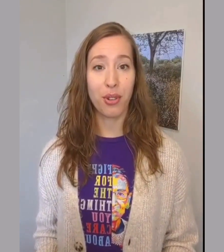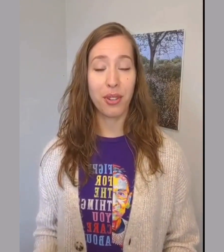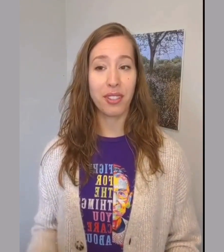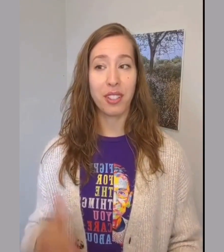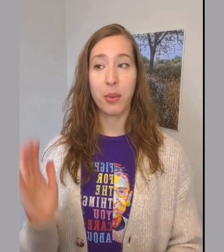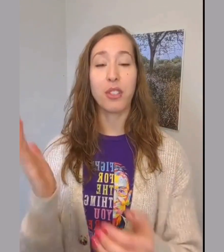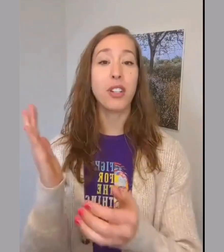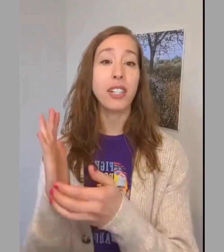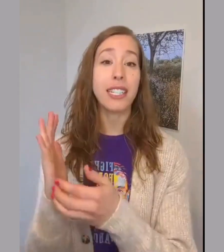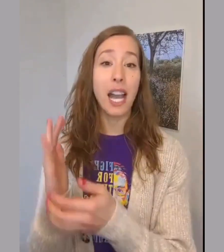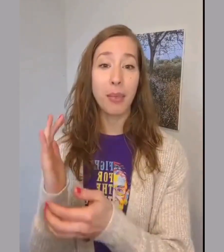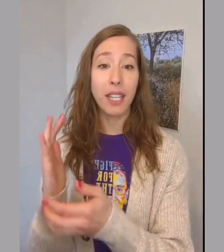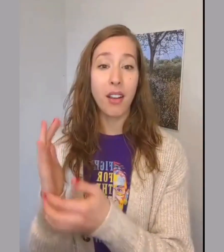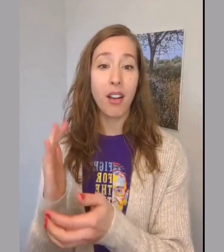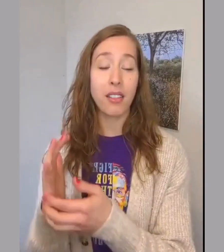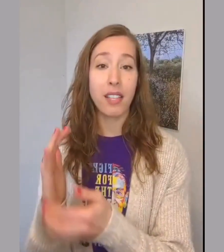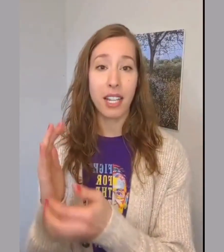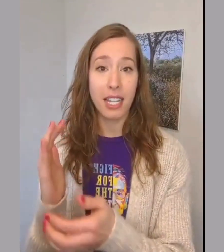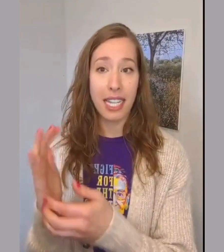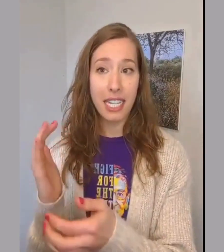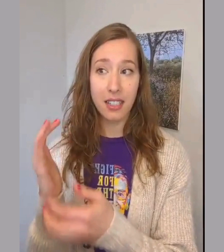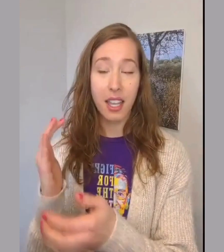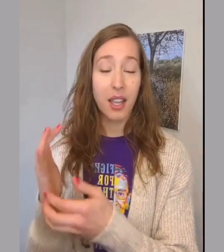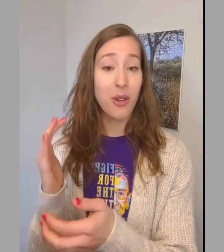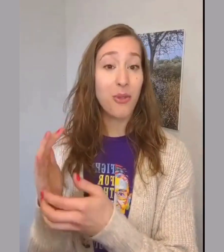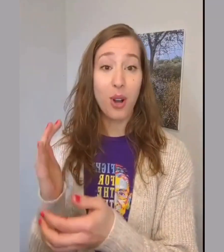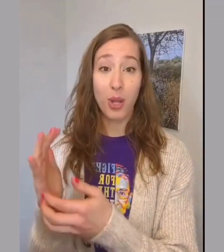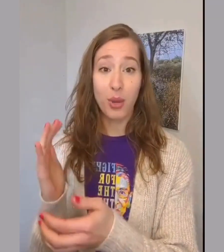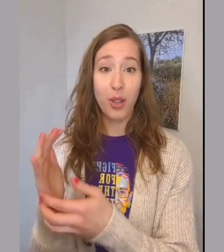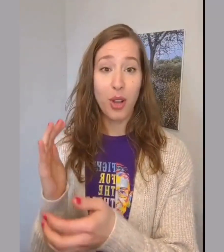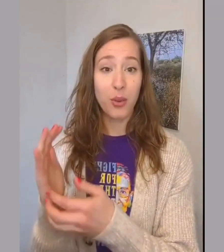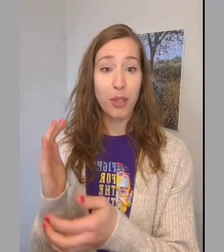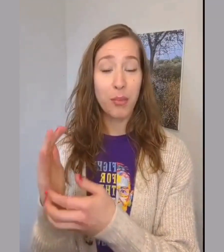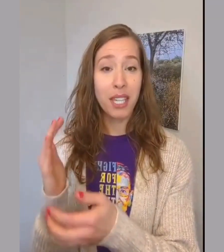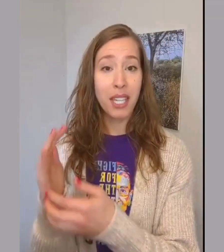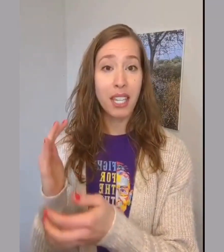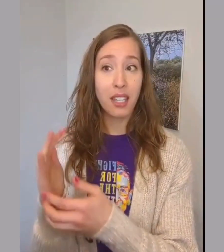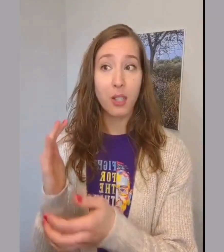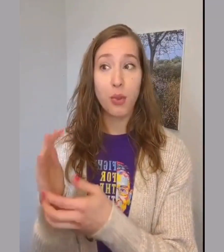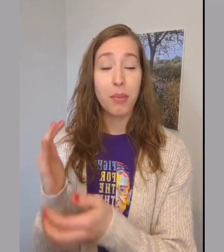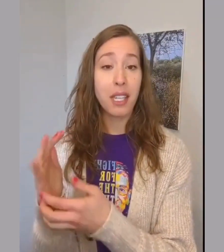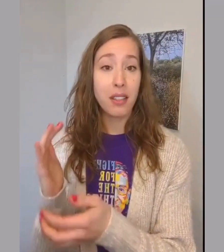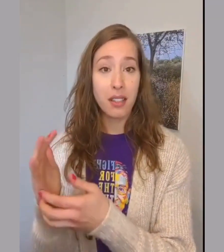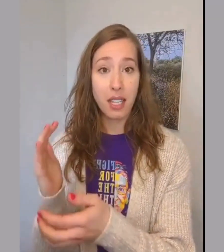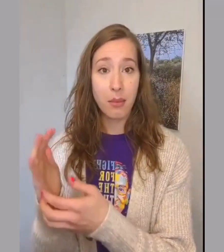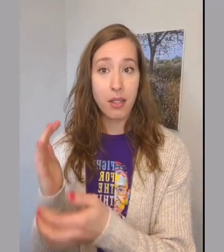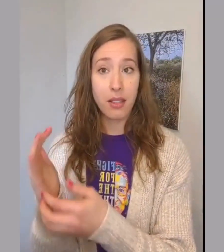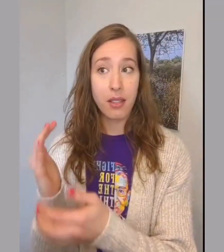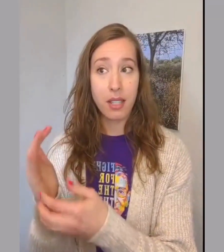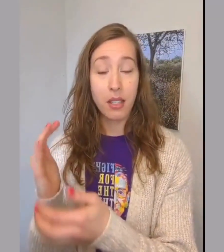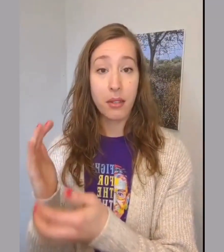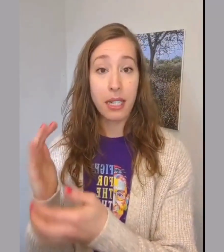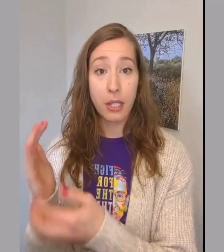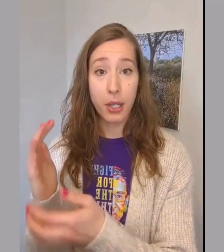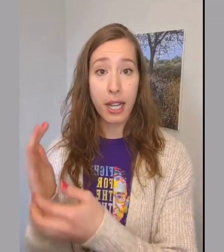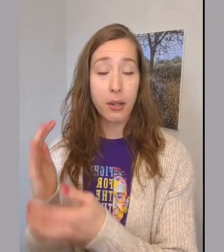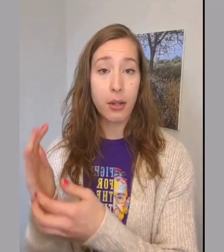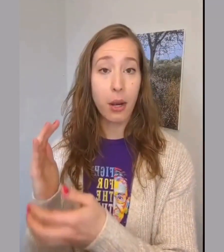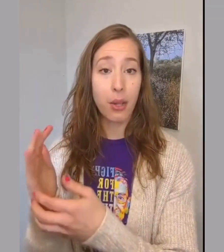So we'll start tapping on the side of the hand. Follow along with me and repeat the statements either in your head or out loud.